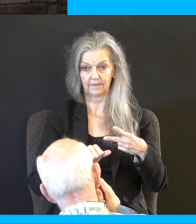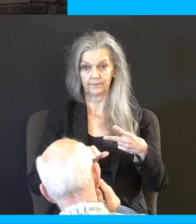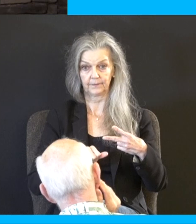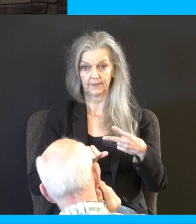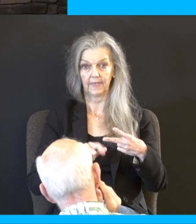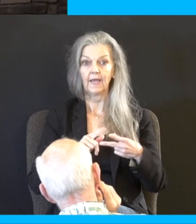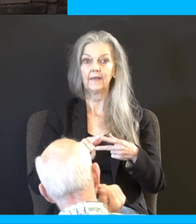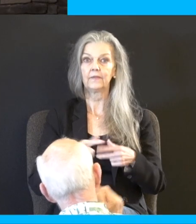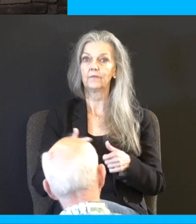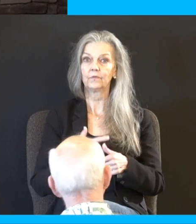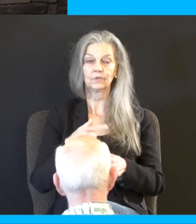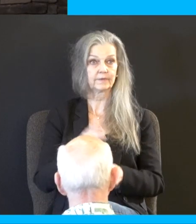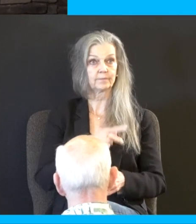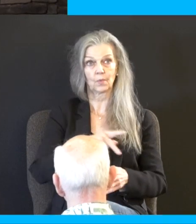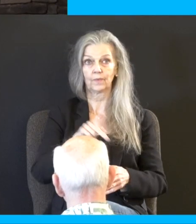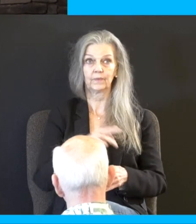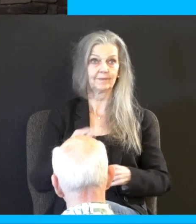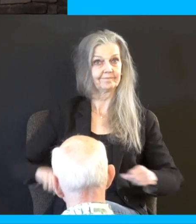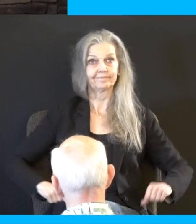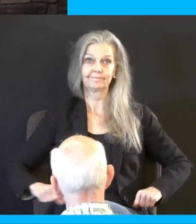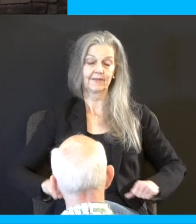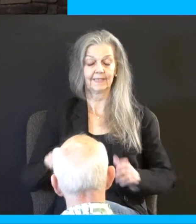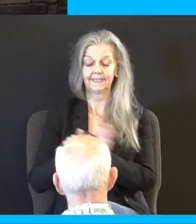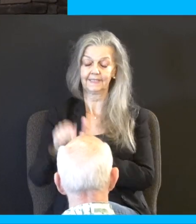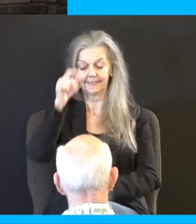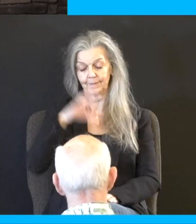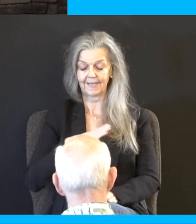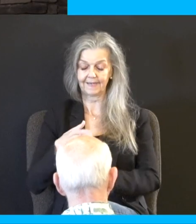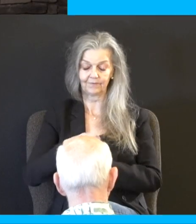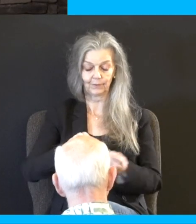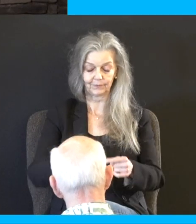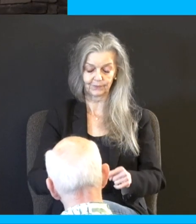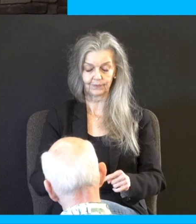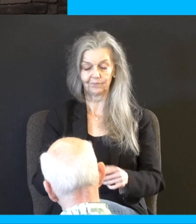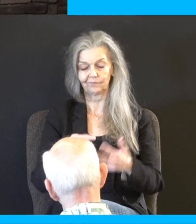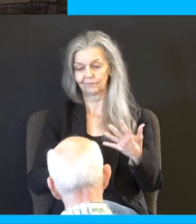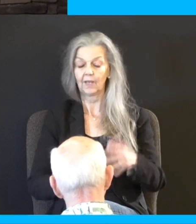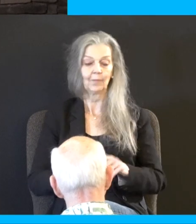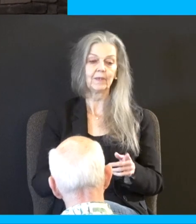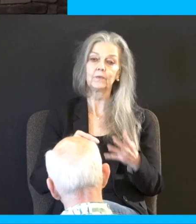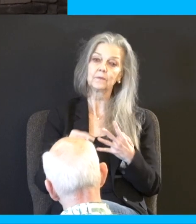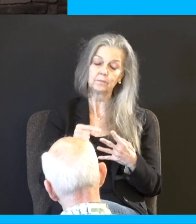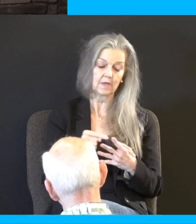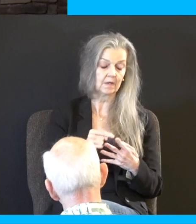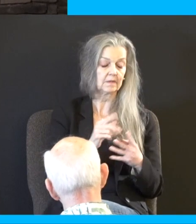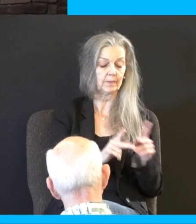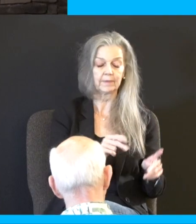poetry where he's boasting about wounding a man and killing him after being hurt and all that. But it was among the ungodly that we see polygamy get